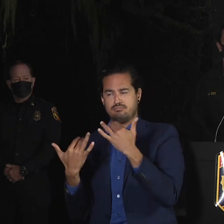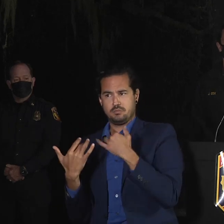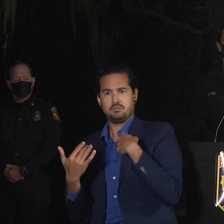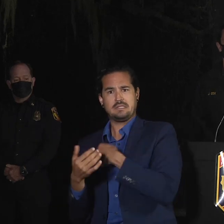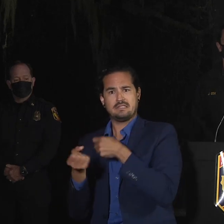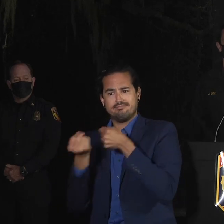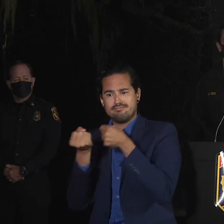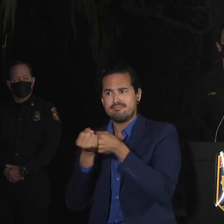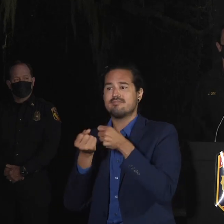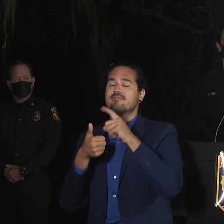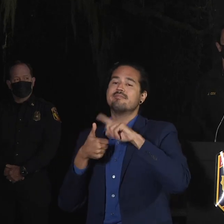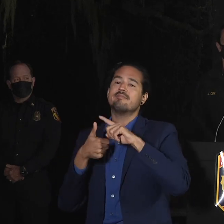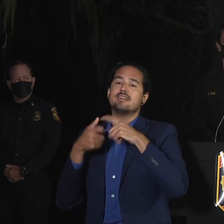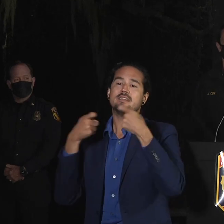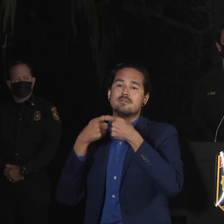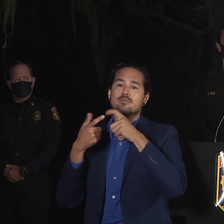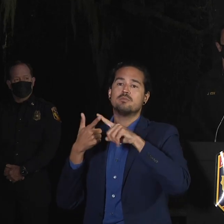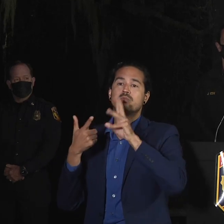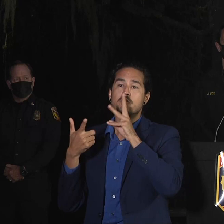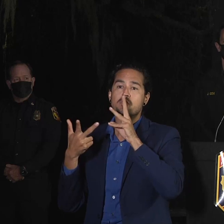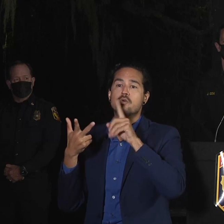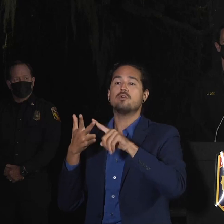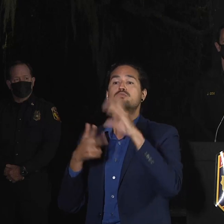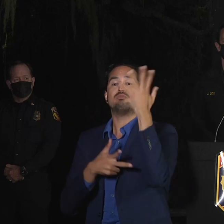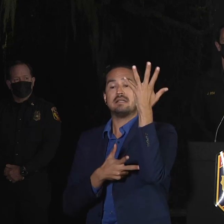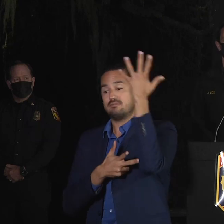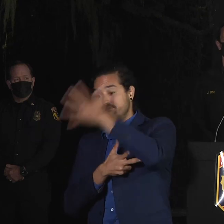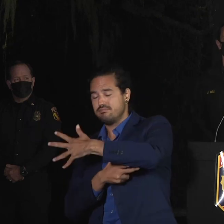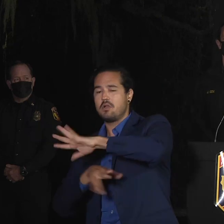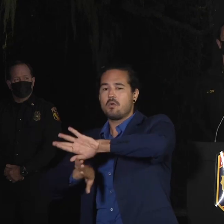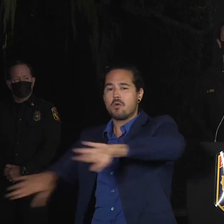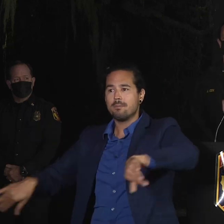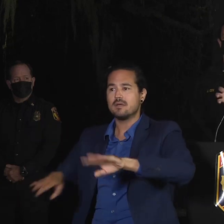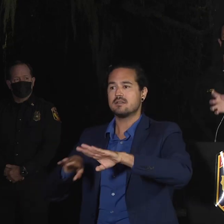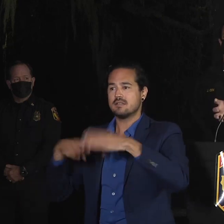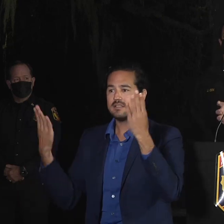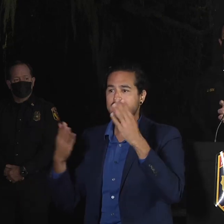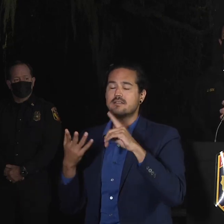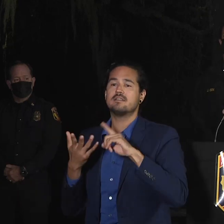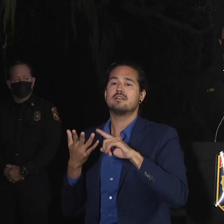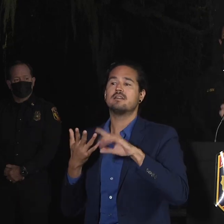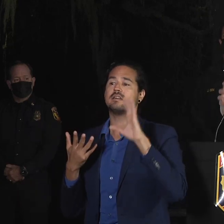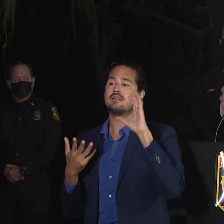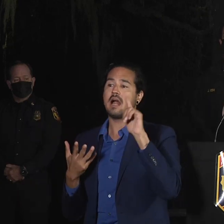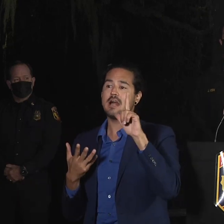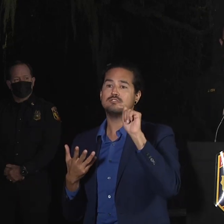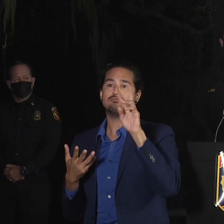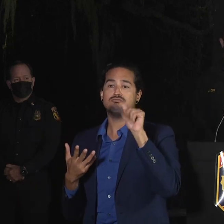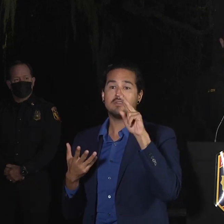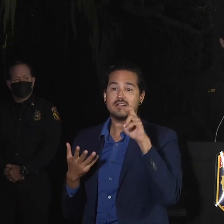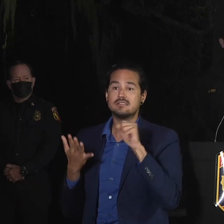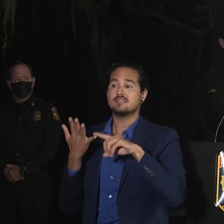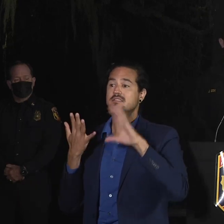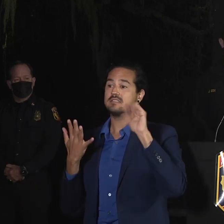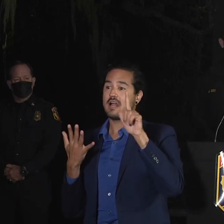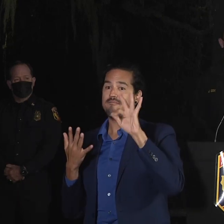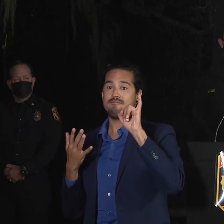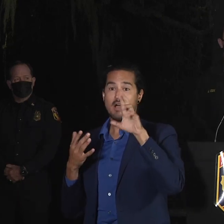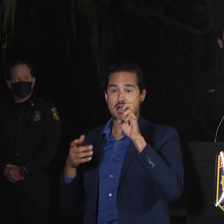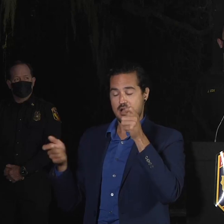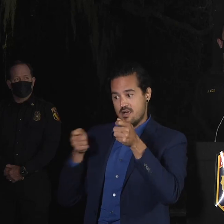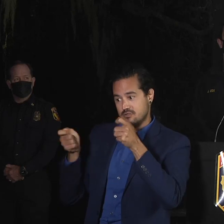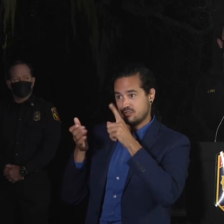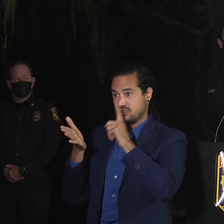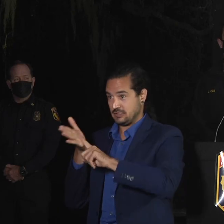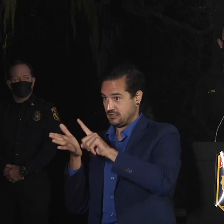and tree cutting, and allowing CAL FIRE to make sure their lines are established and put this fire out. That's the focus. So there is